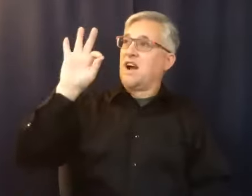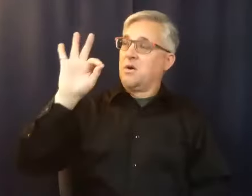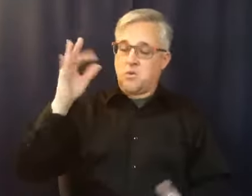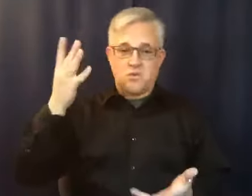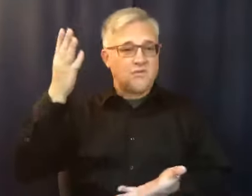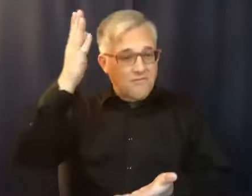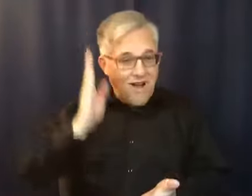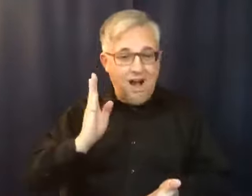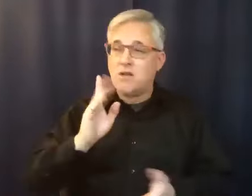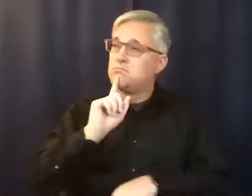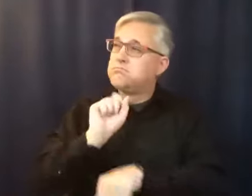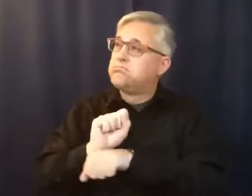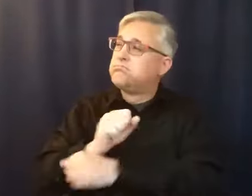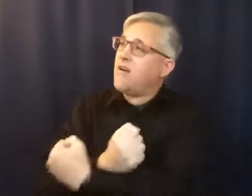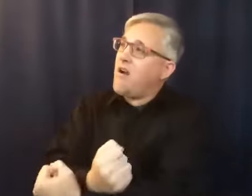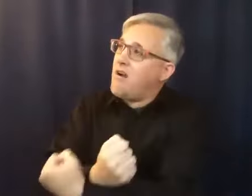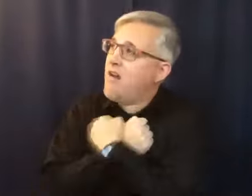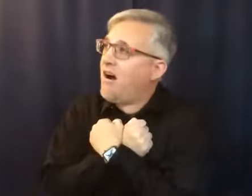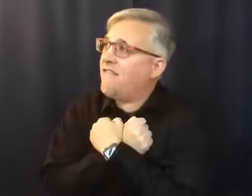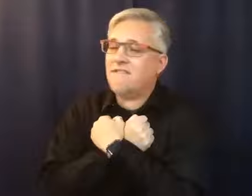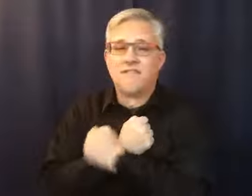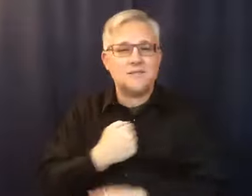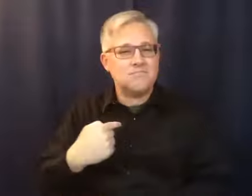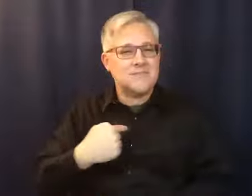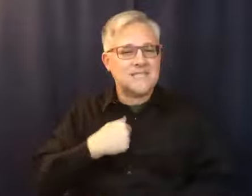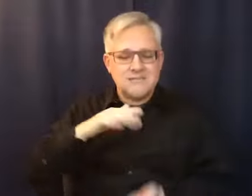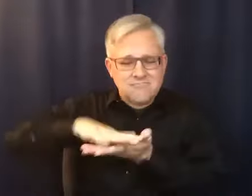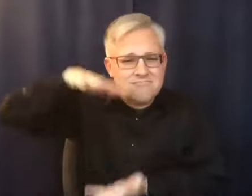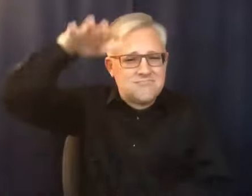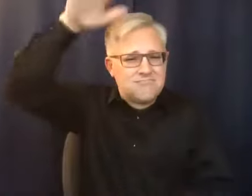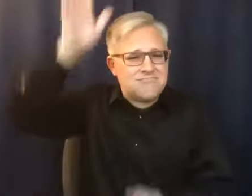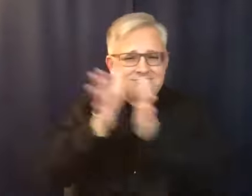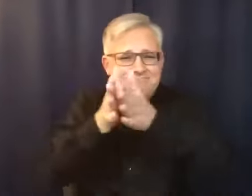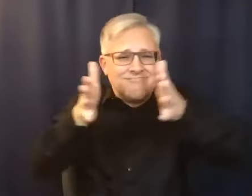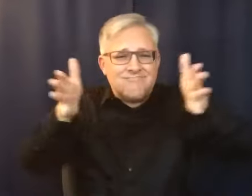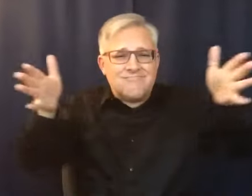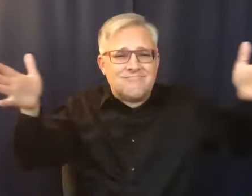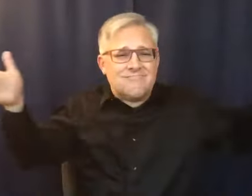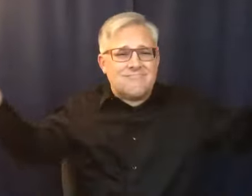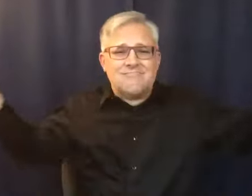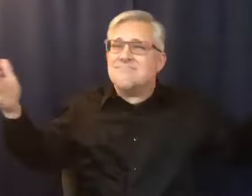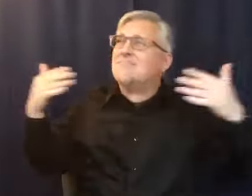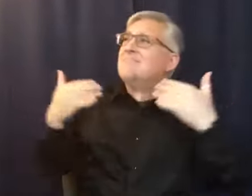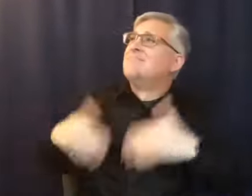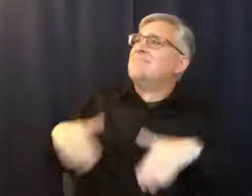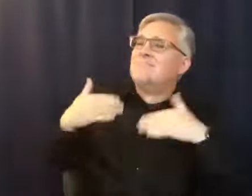But even so, not just the dimensions of God's love for me, but I found out that I was not special,